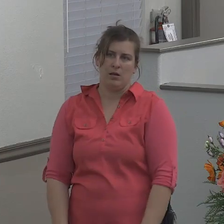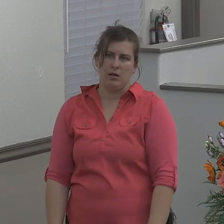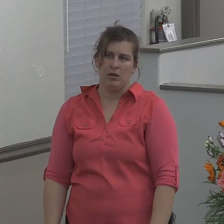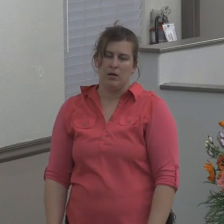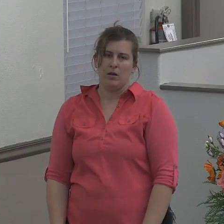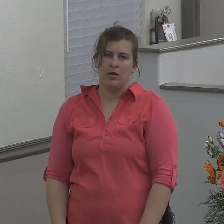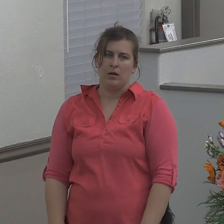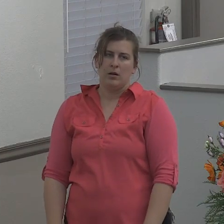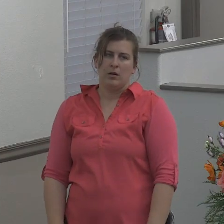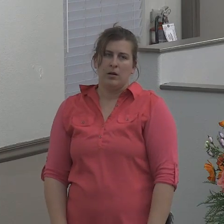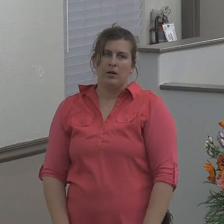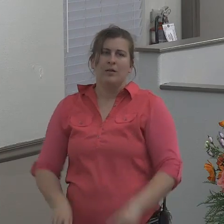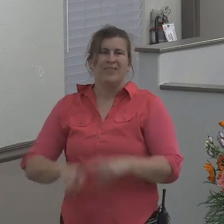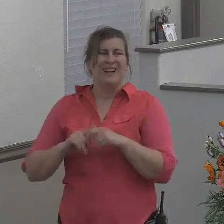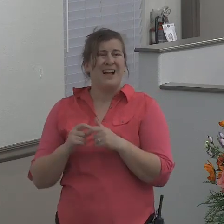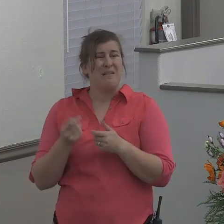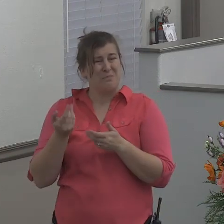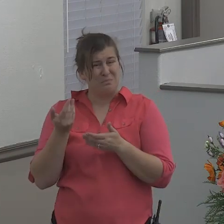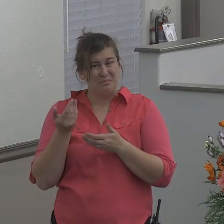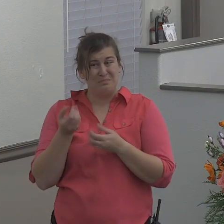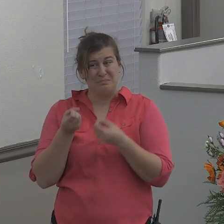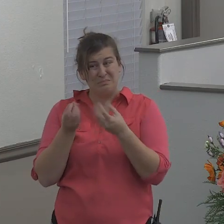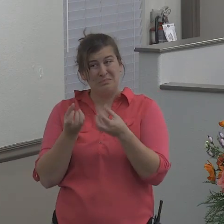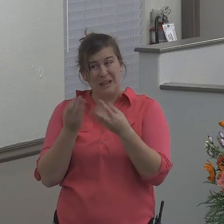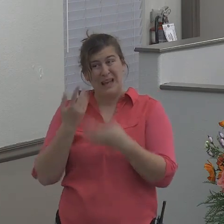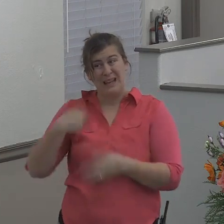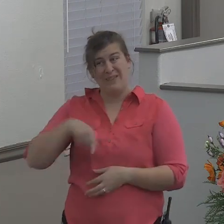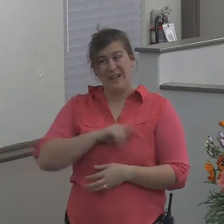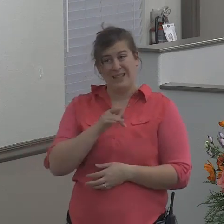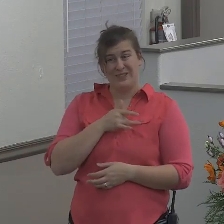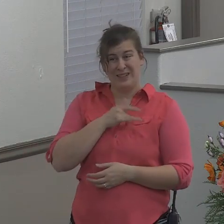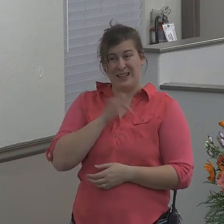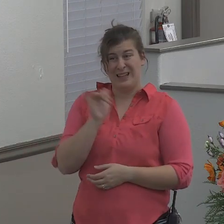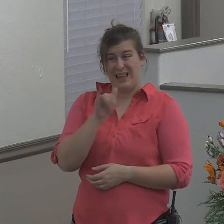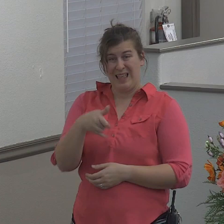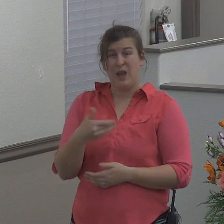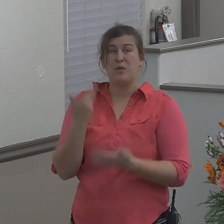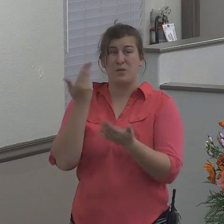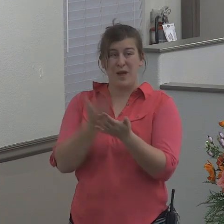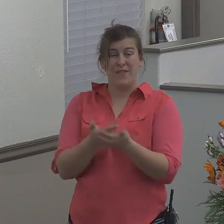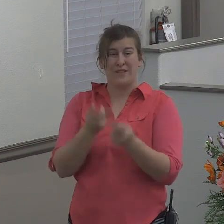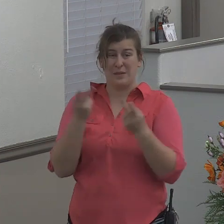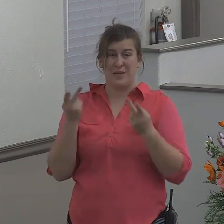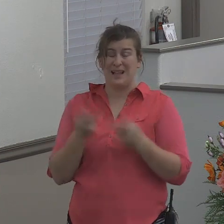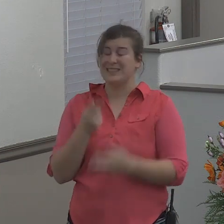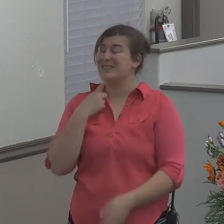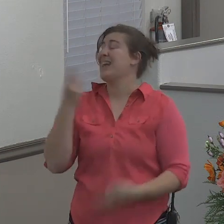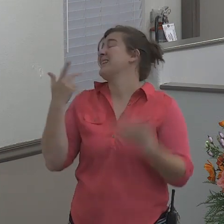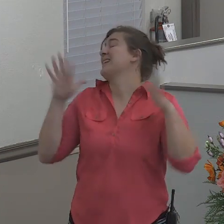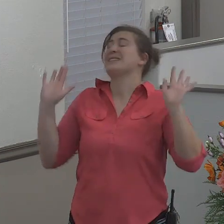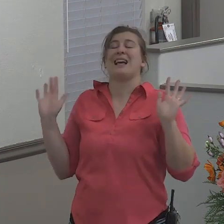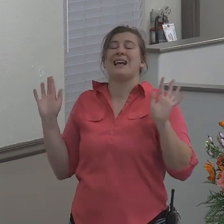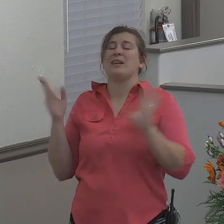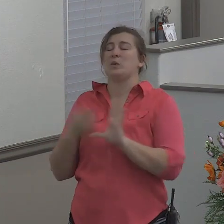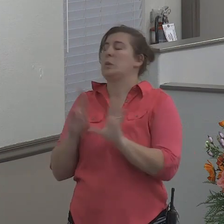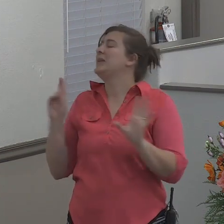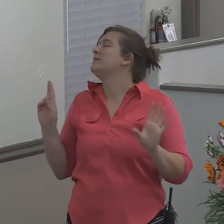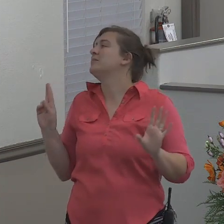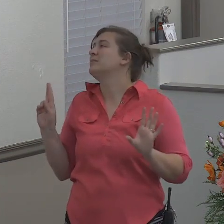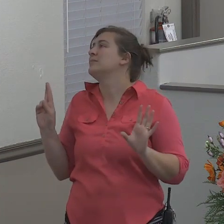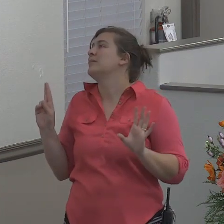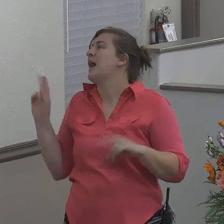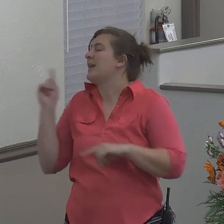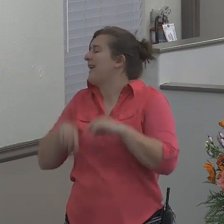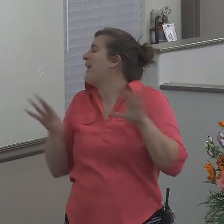of us reach this stage sometimes we can get to the place where we feel like saying this is it I give up I quit